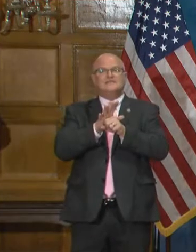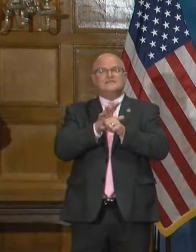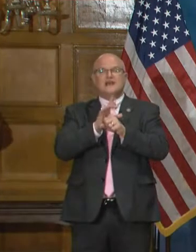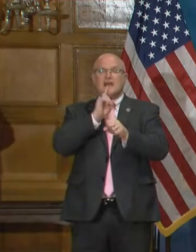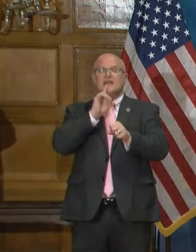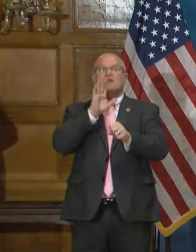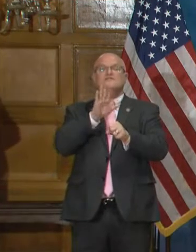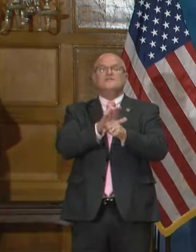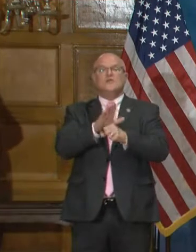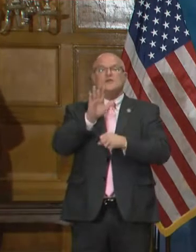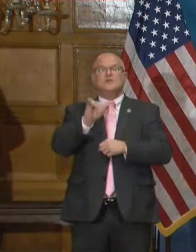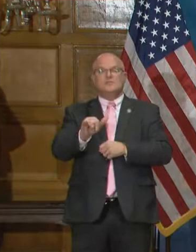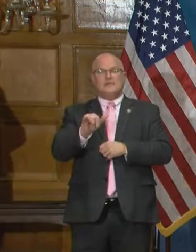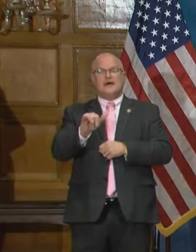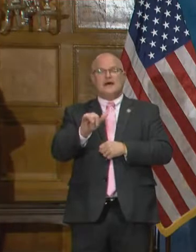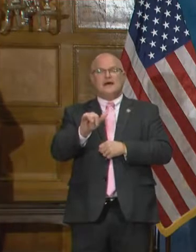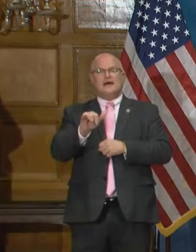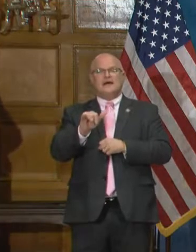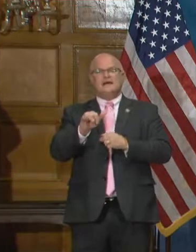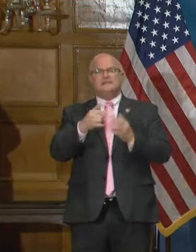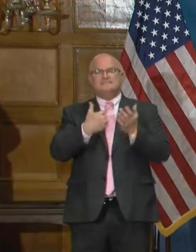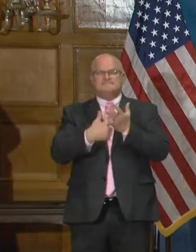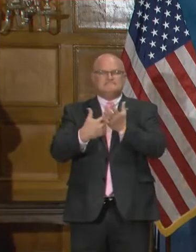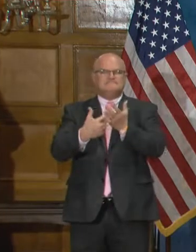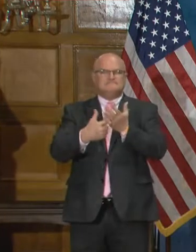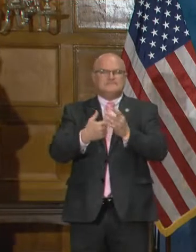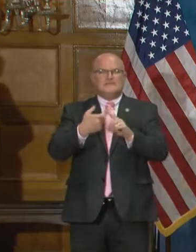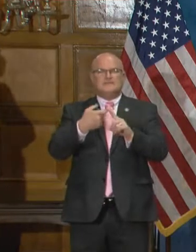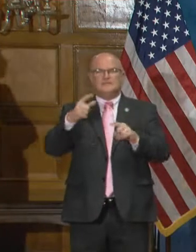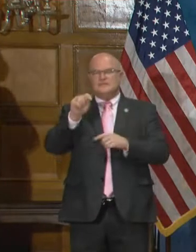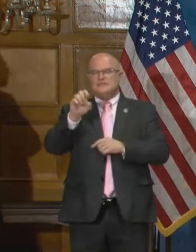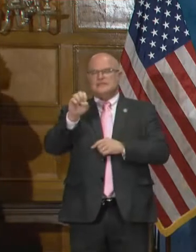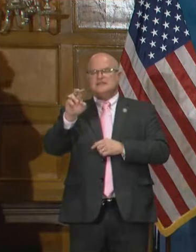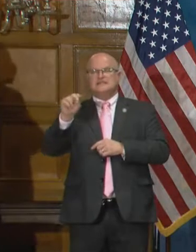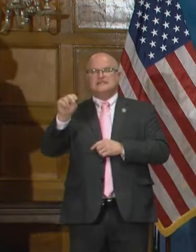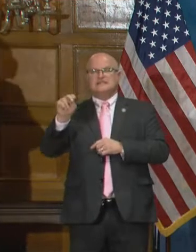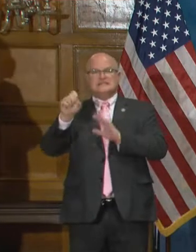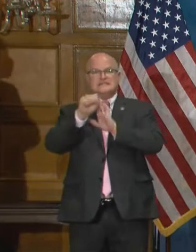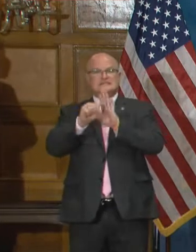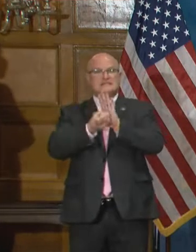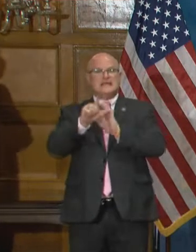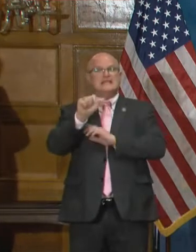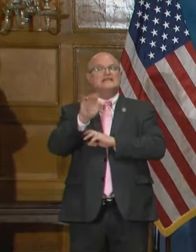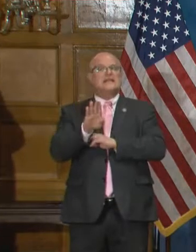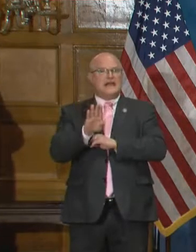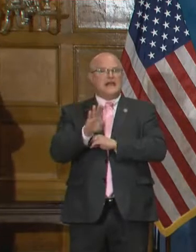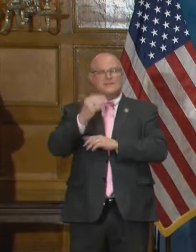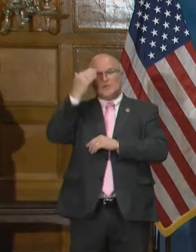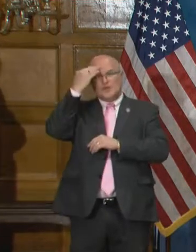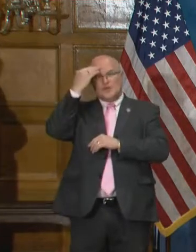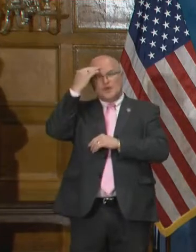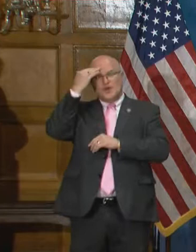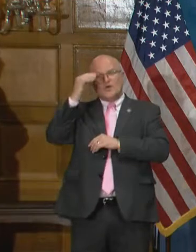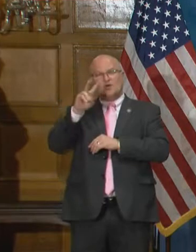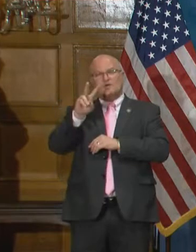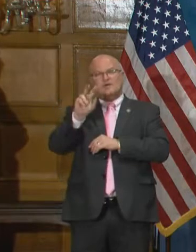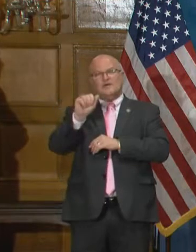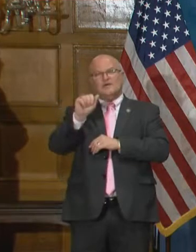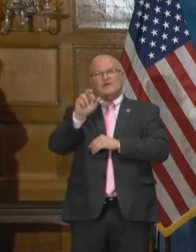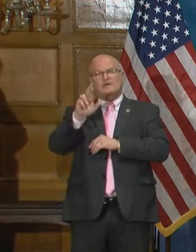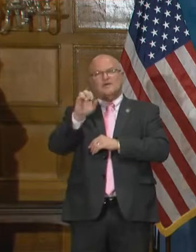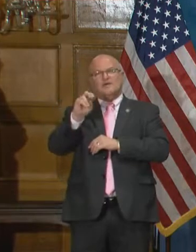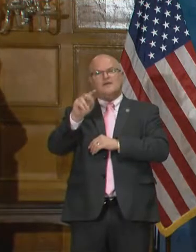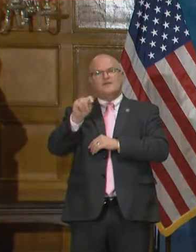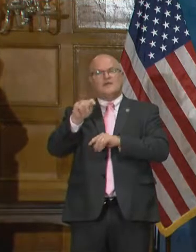by sequencing, um, but from the Tennessee state lab. So we know that it is, uh, a variant, but, uh, we're not at